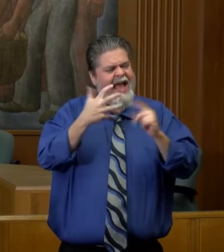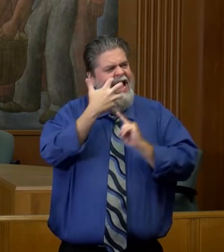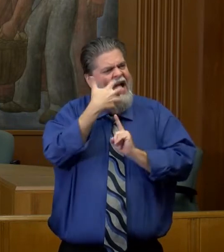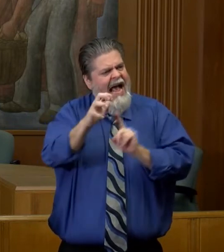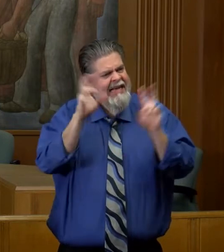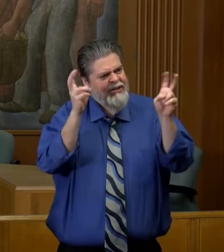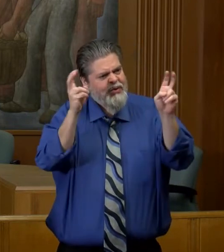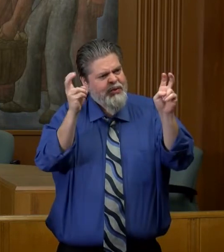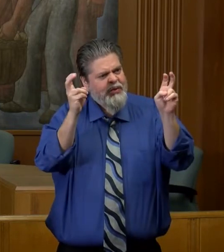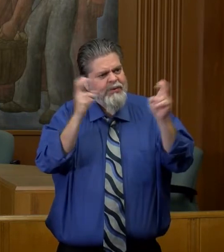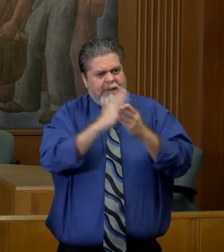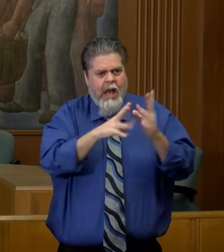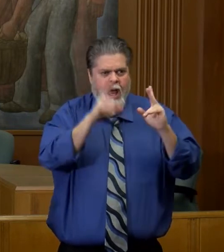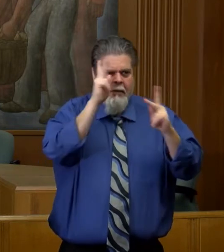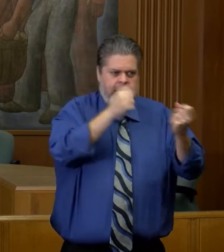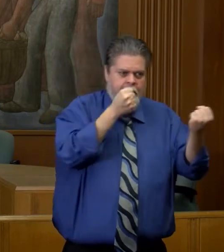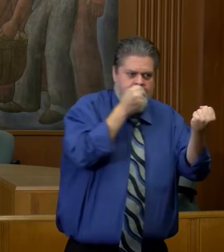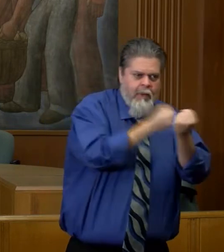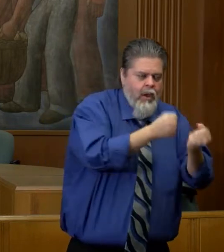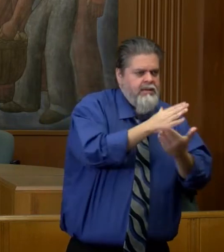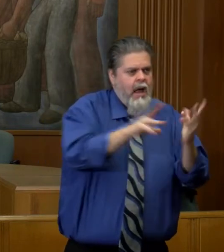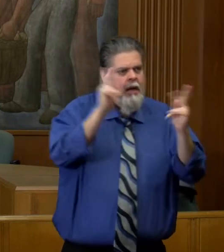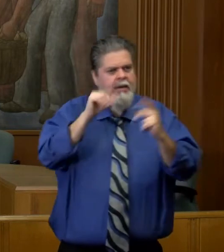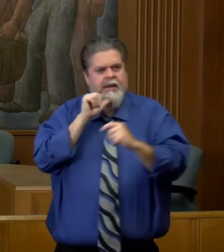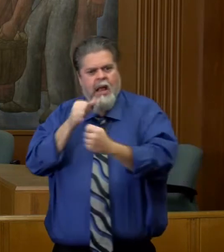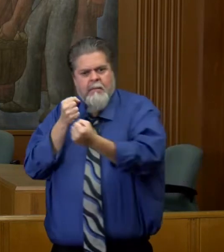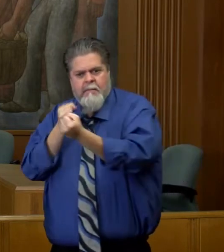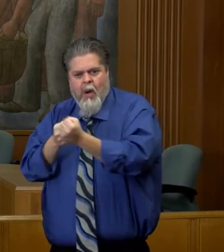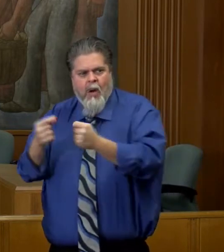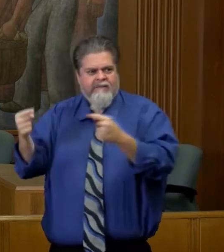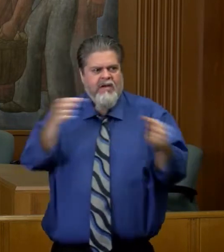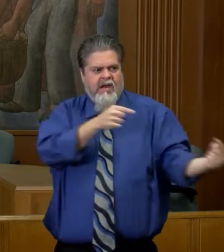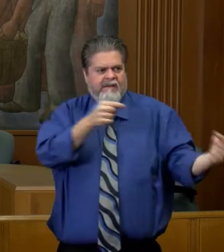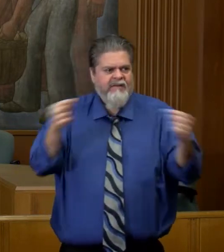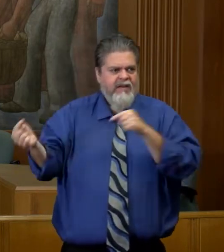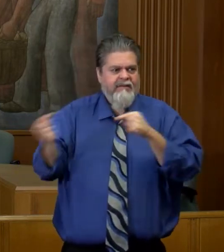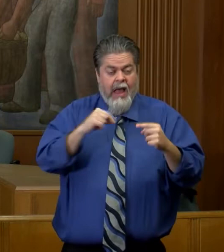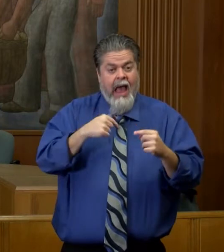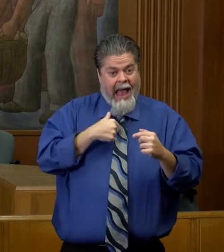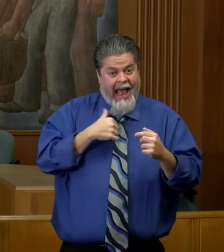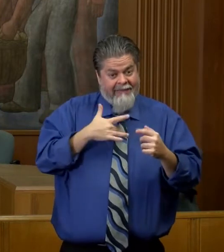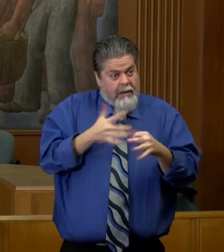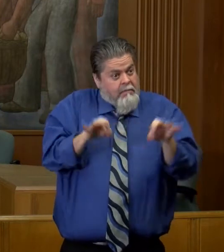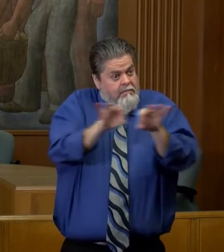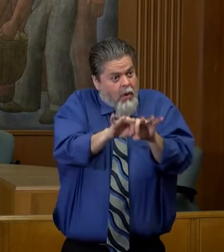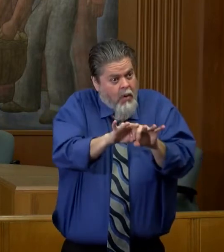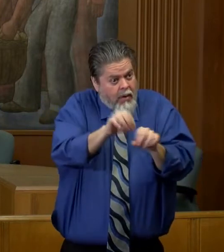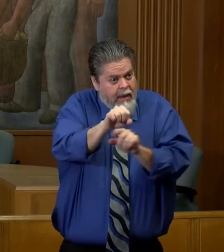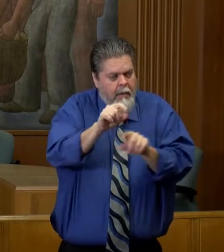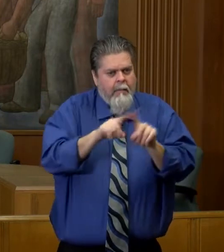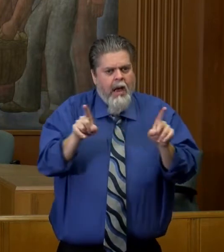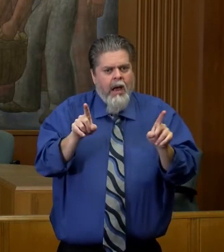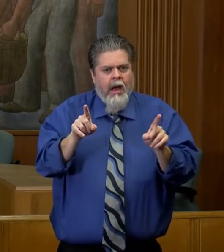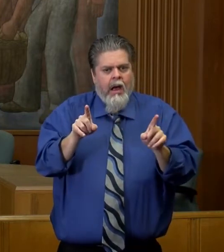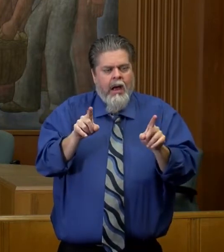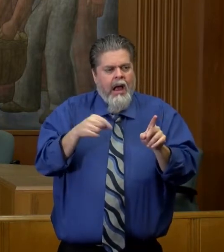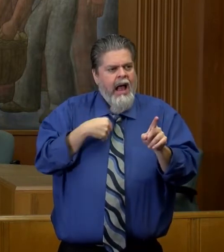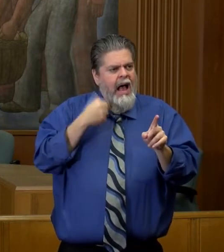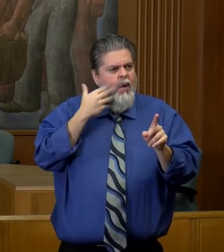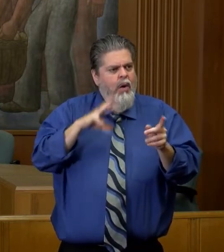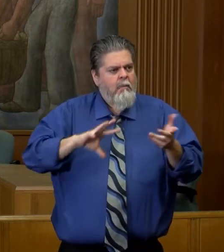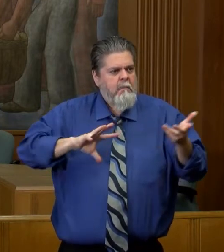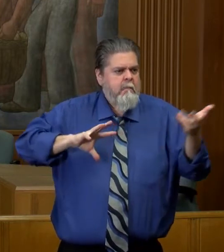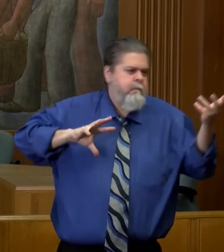incredibly polarizing that even if I felt the efficacy was there, it has a chance to absolutely